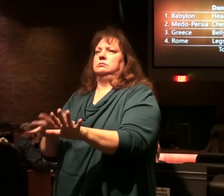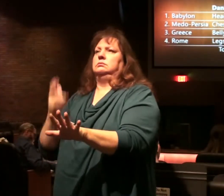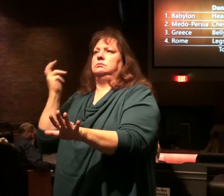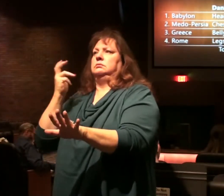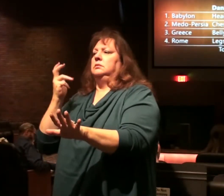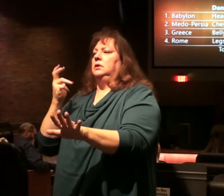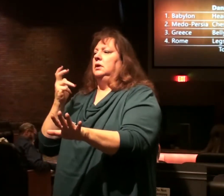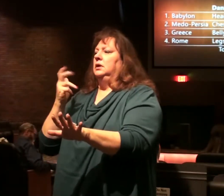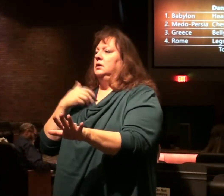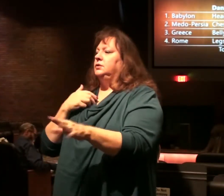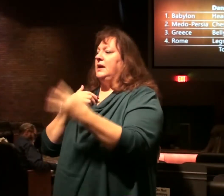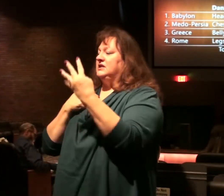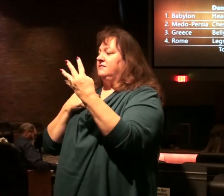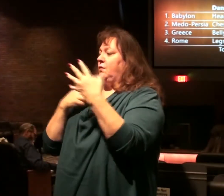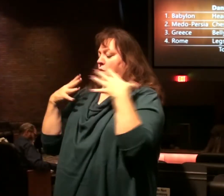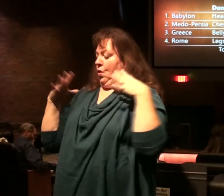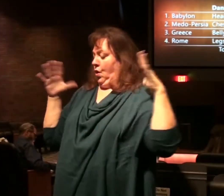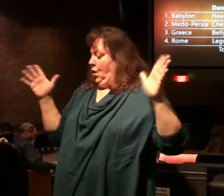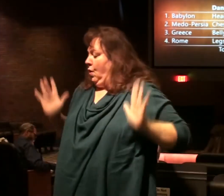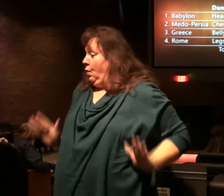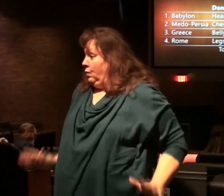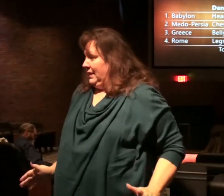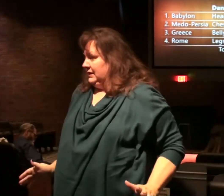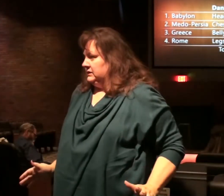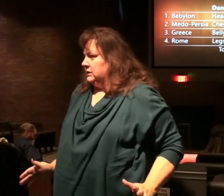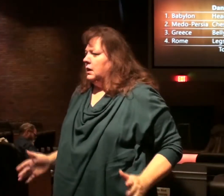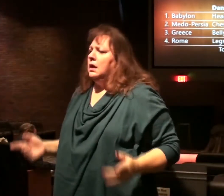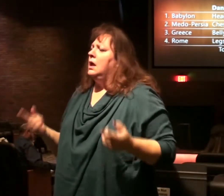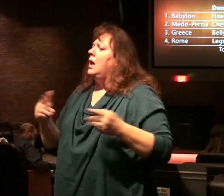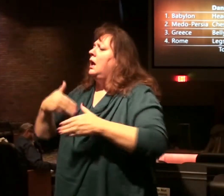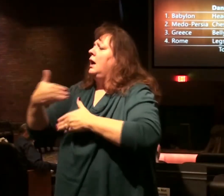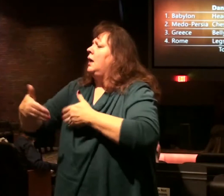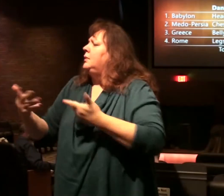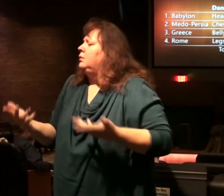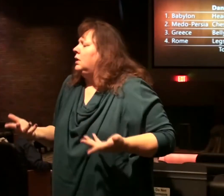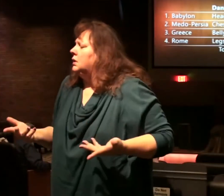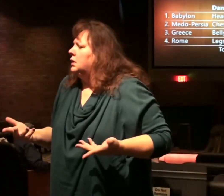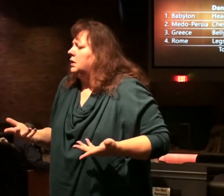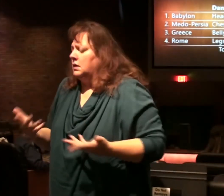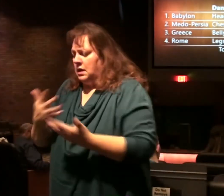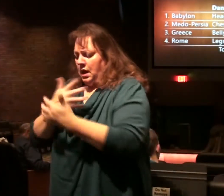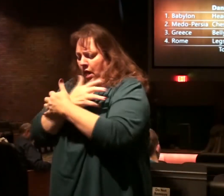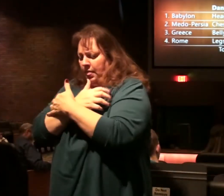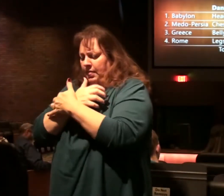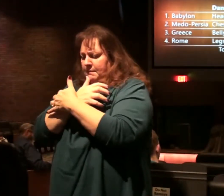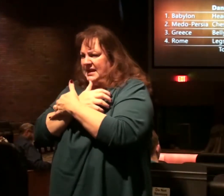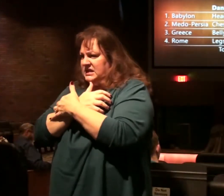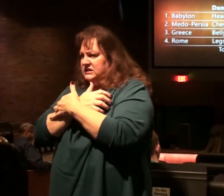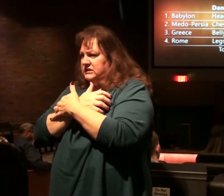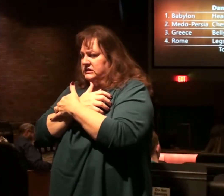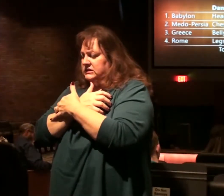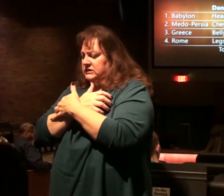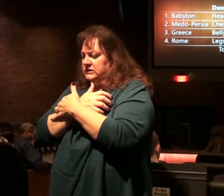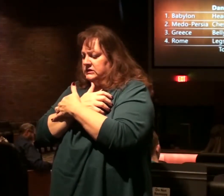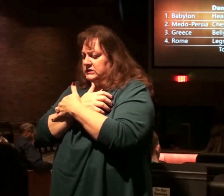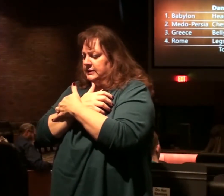This leopard has four wings. And then you'll see what happens. The beast also had